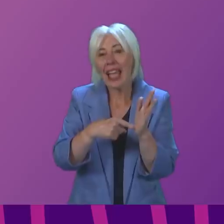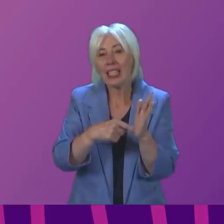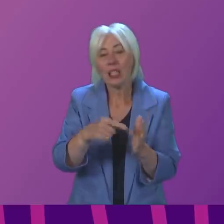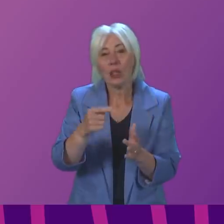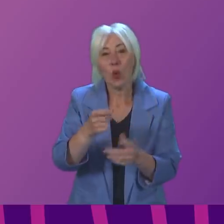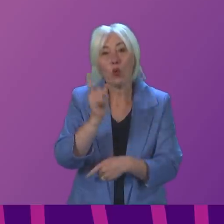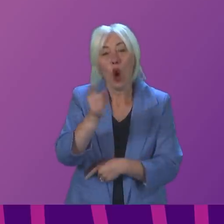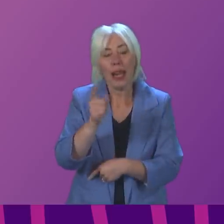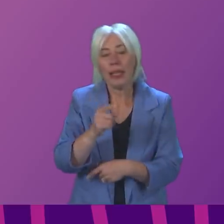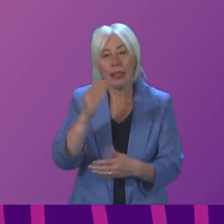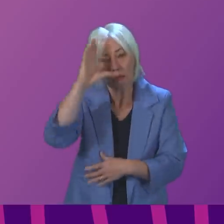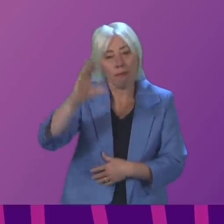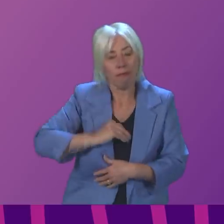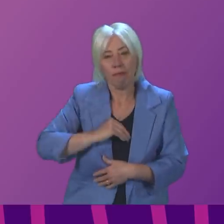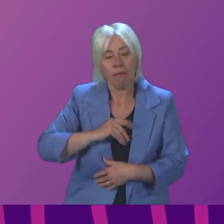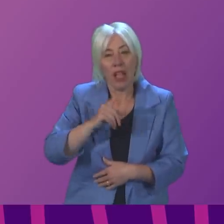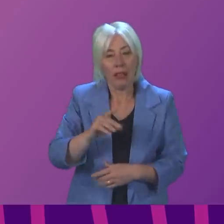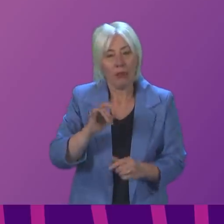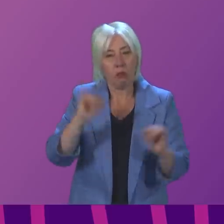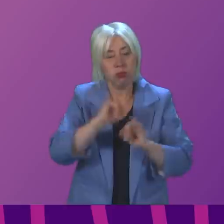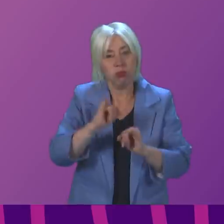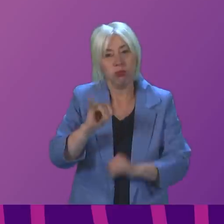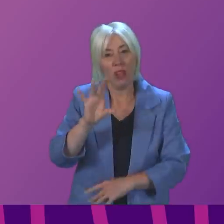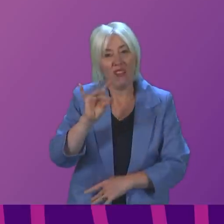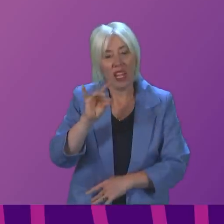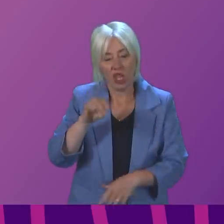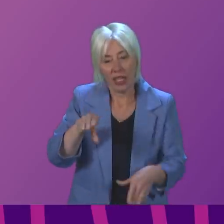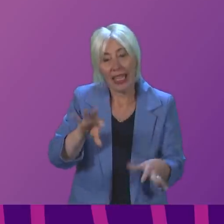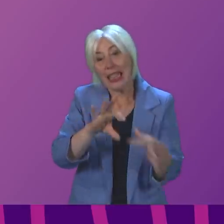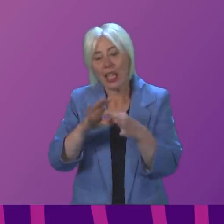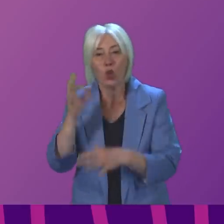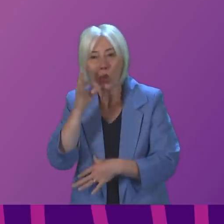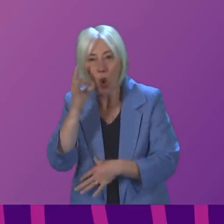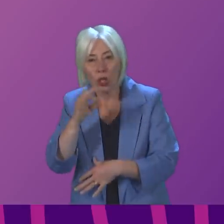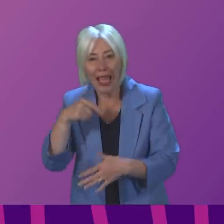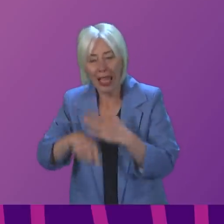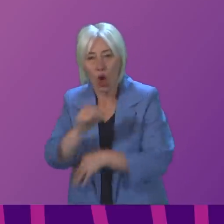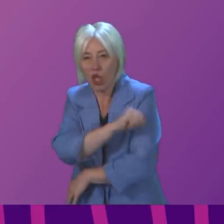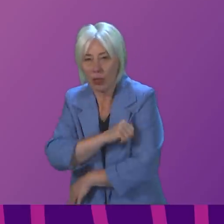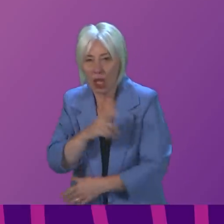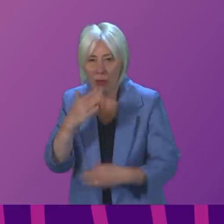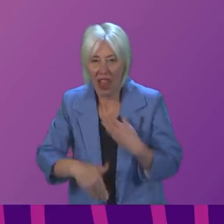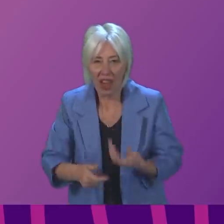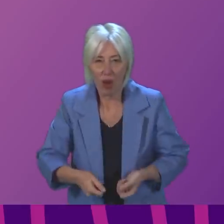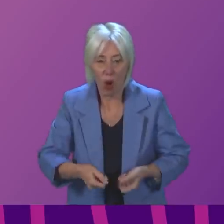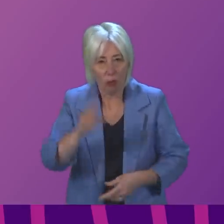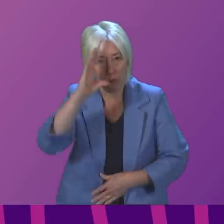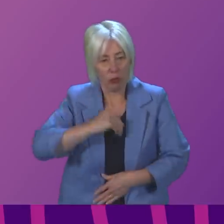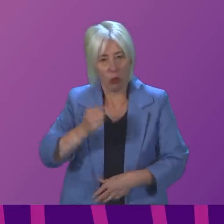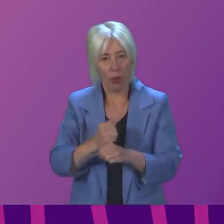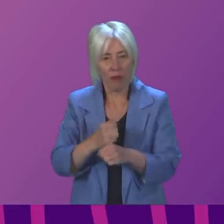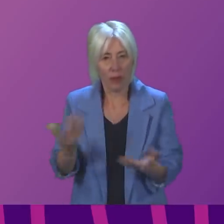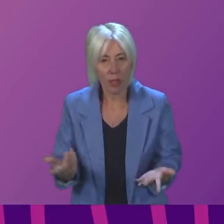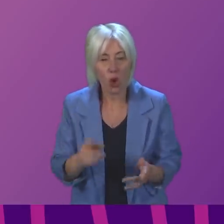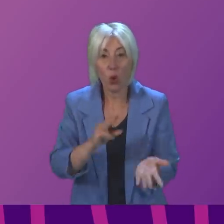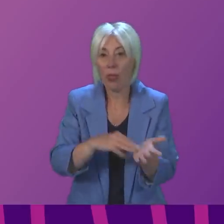a deadly bacteria linked to water and the hospital environment. That mother asked me to raise this case today. But in her words,